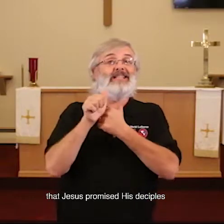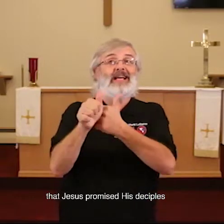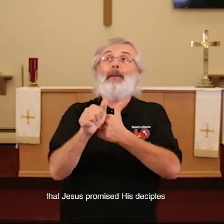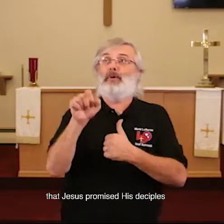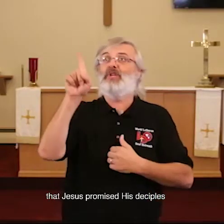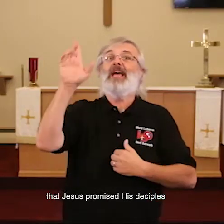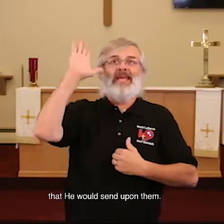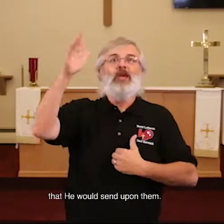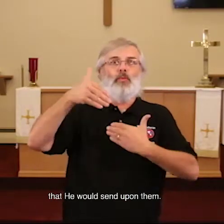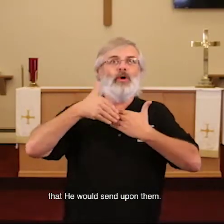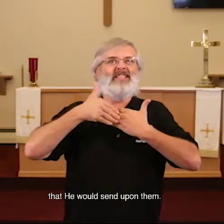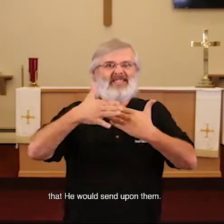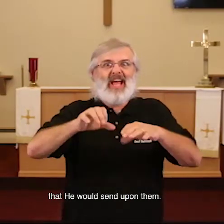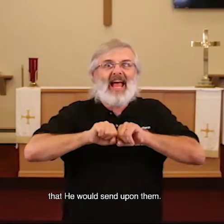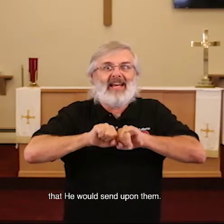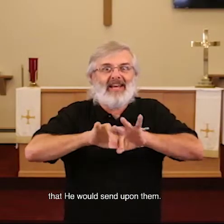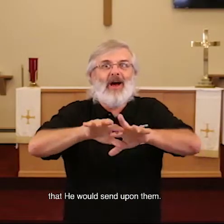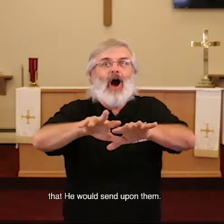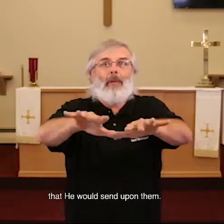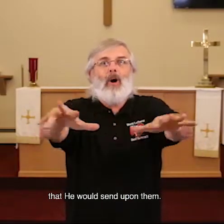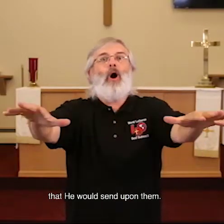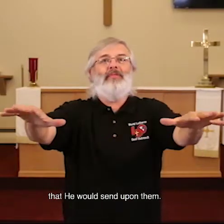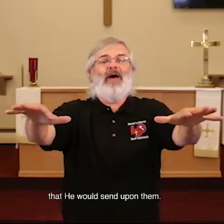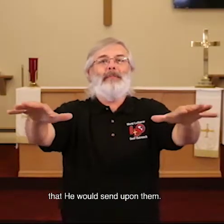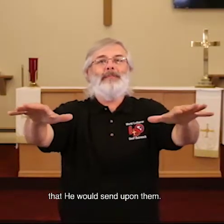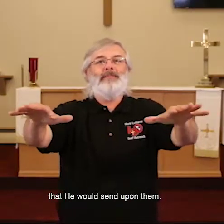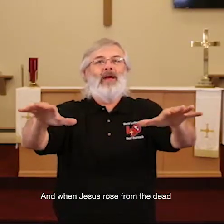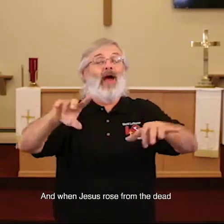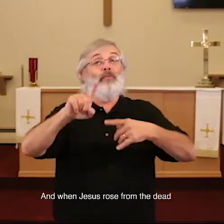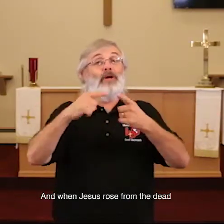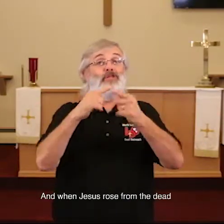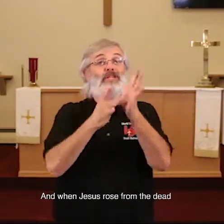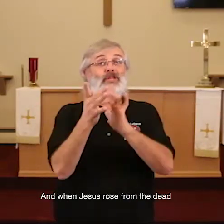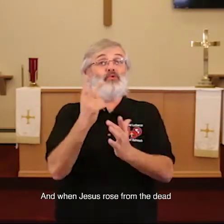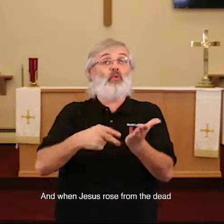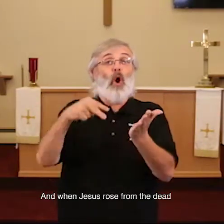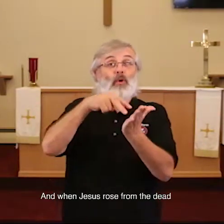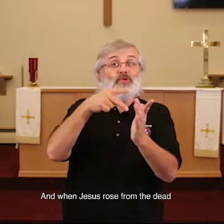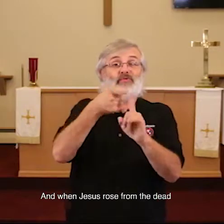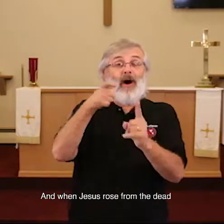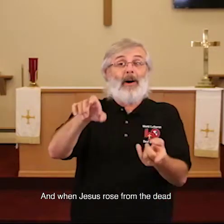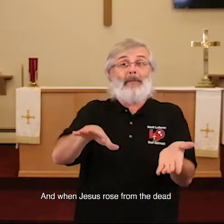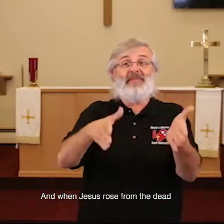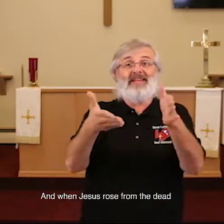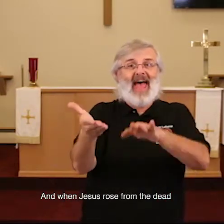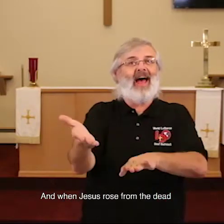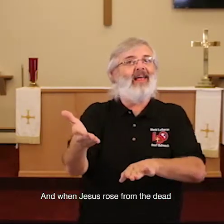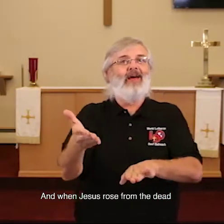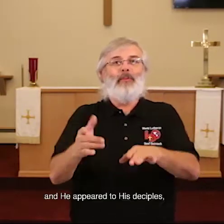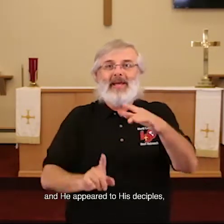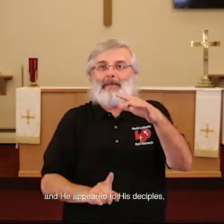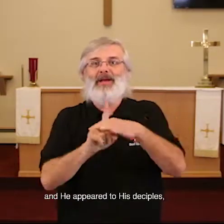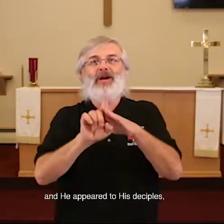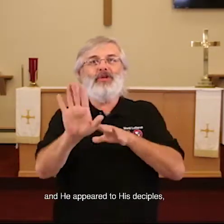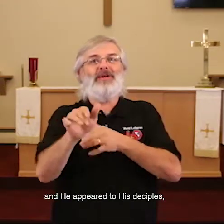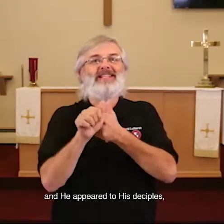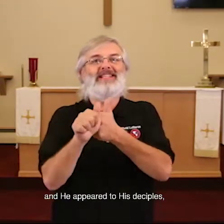disciples. He would send upon them. And when Jesus rose from the dead, when He appeared to His